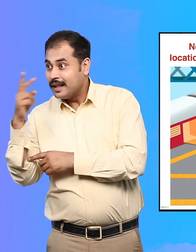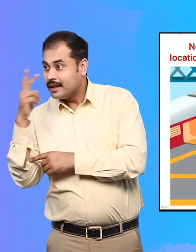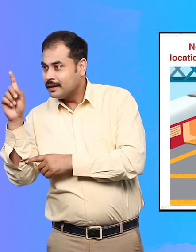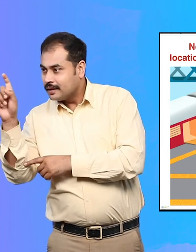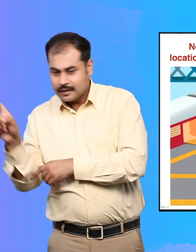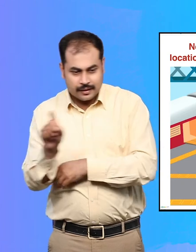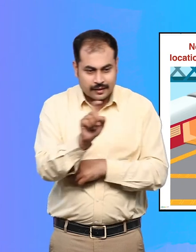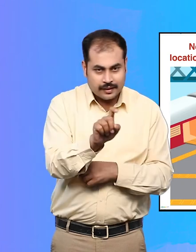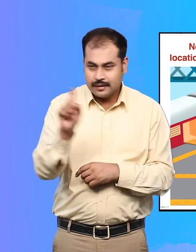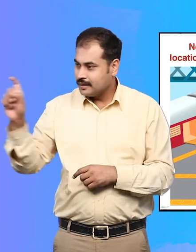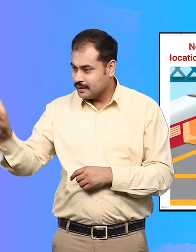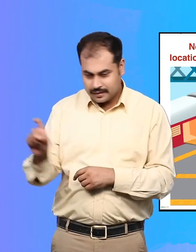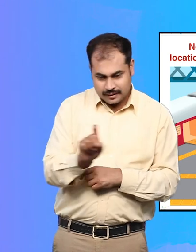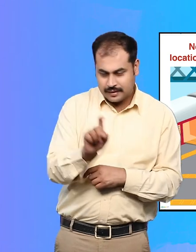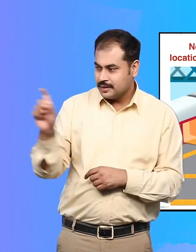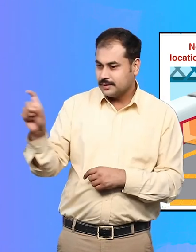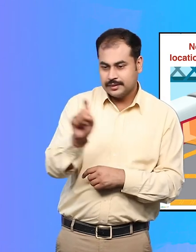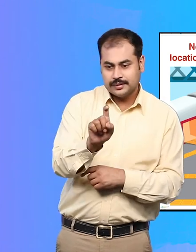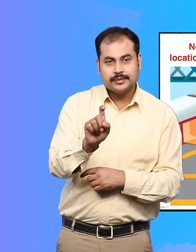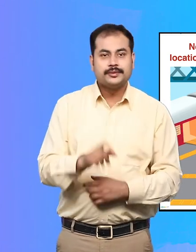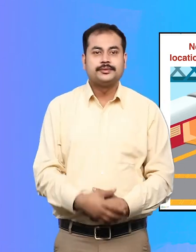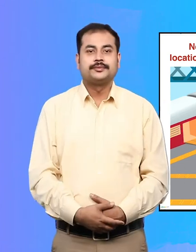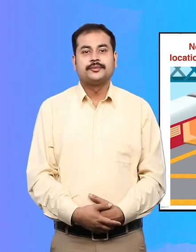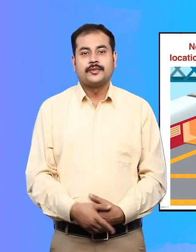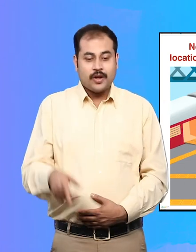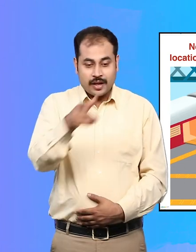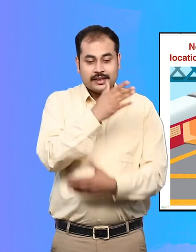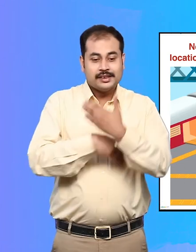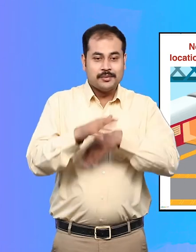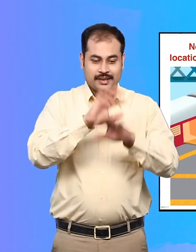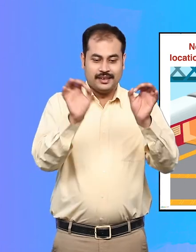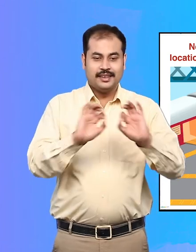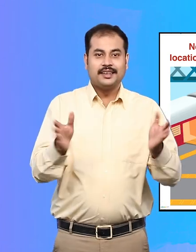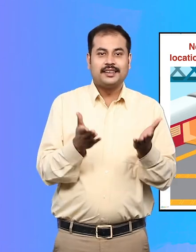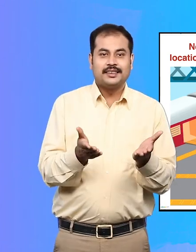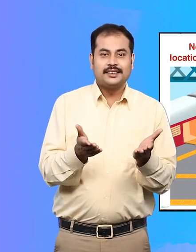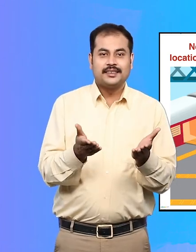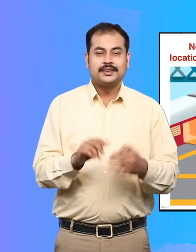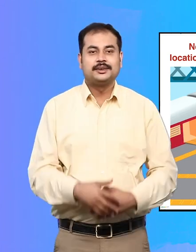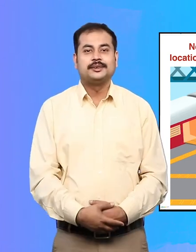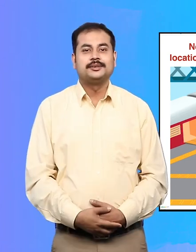accessible for persons with disabilities. Closed Access rats Closed Captioning by Thank